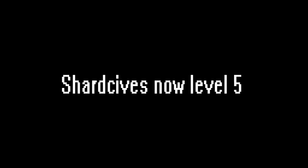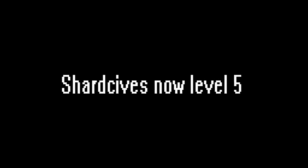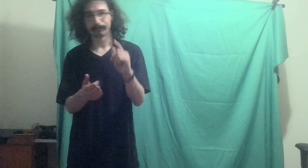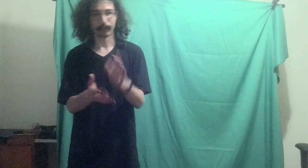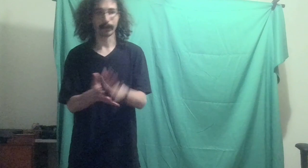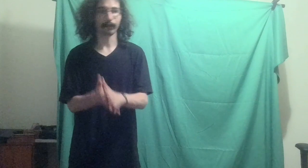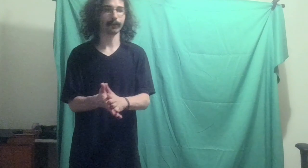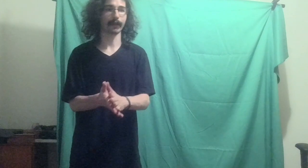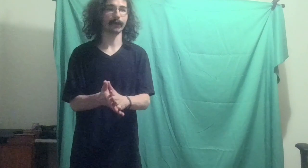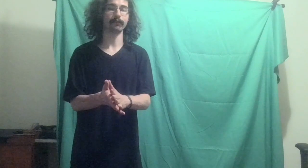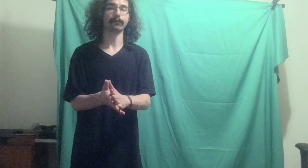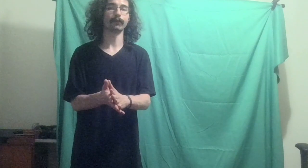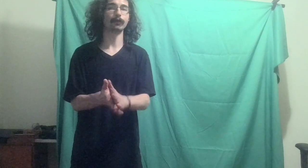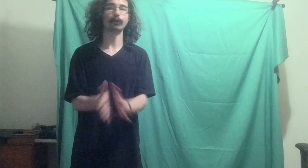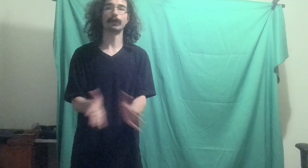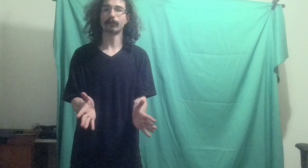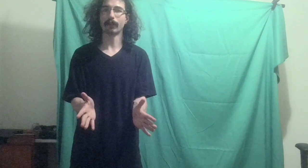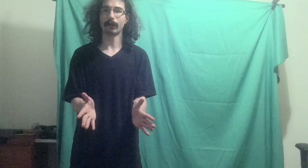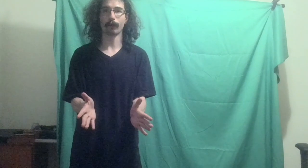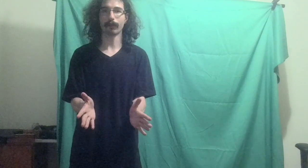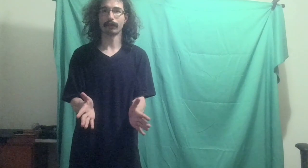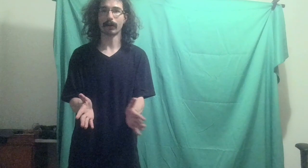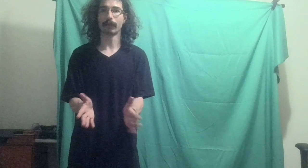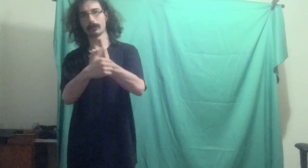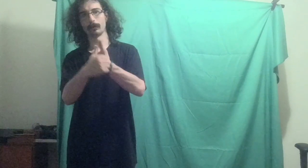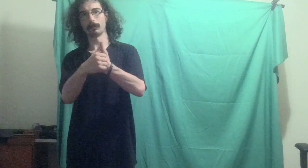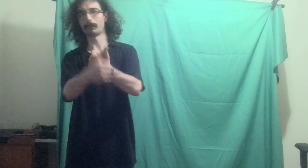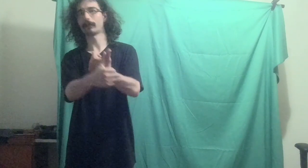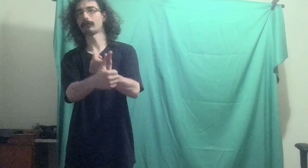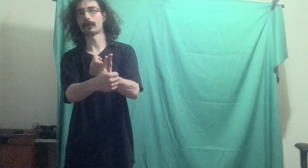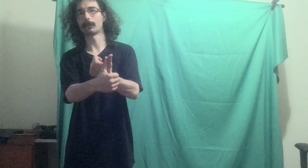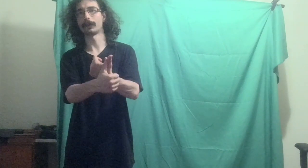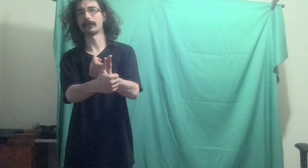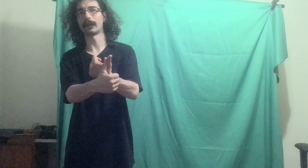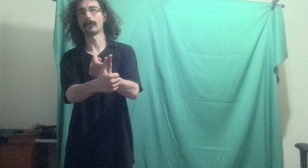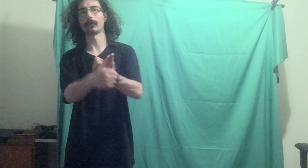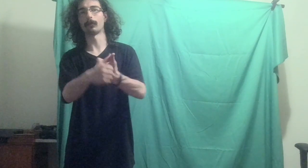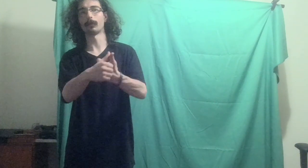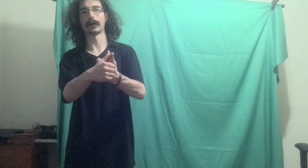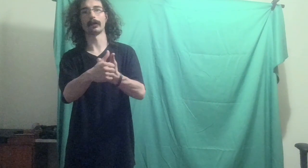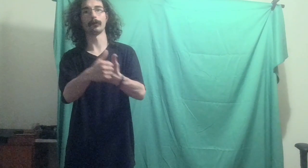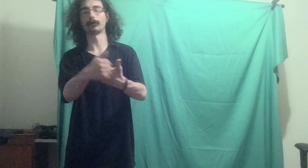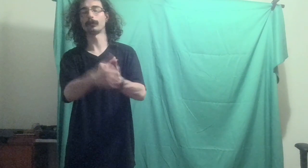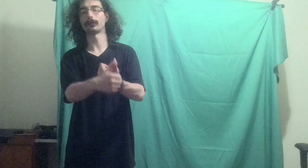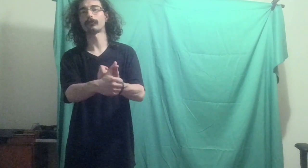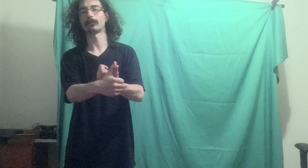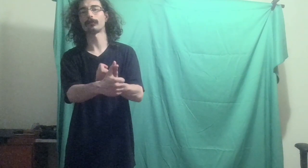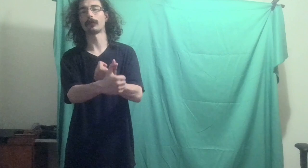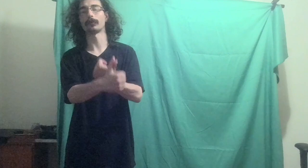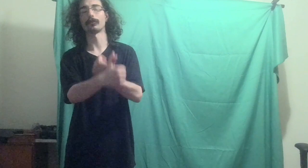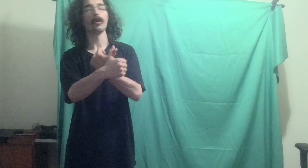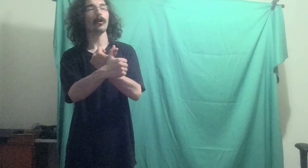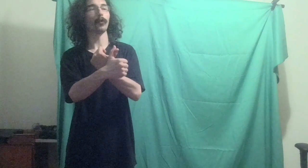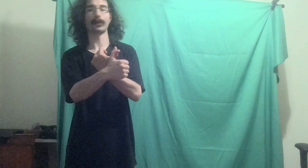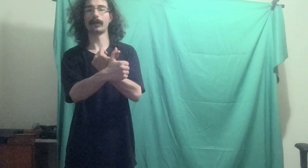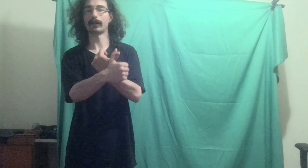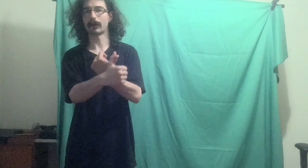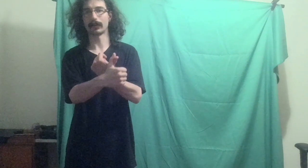But enough of that. You hear that all the time. We messed around, we did gaming, we got over 200 subscribers without ever asking